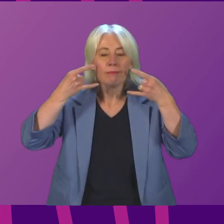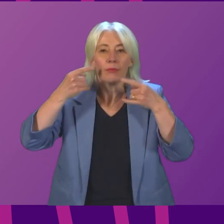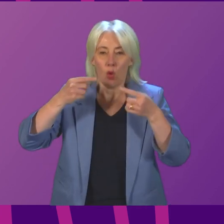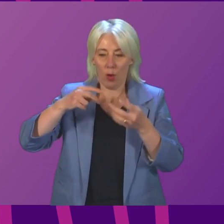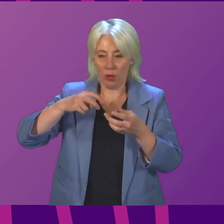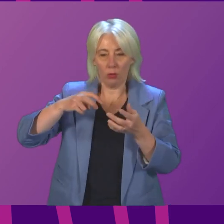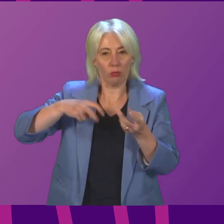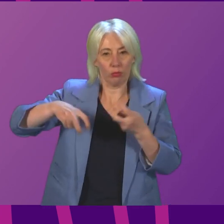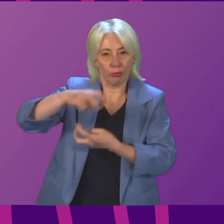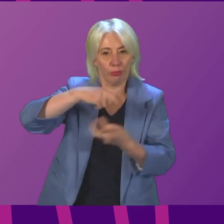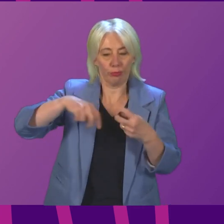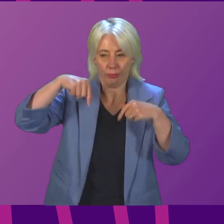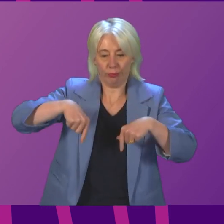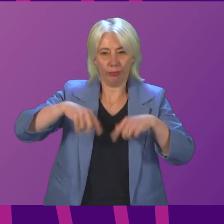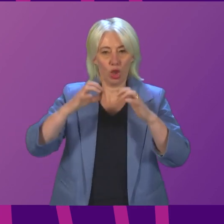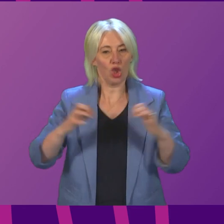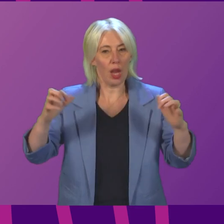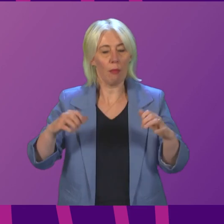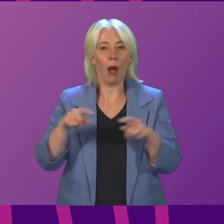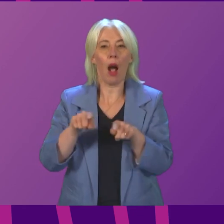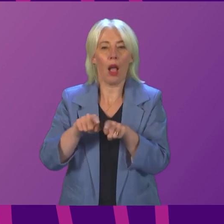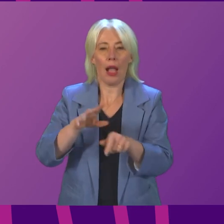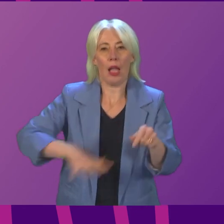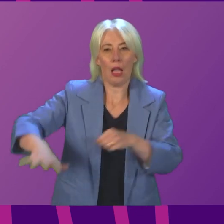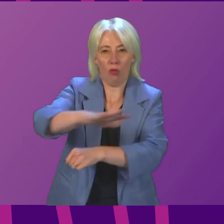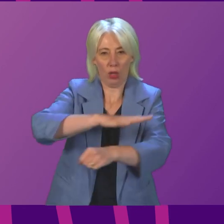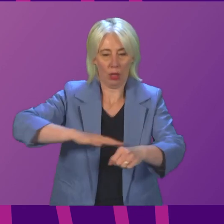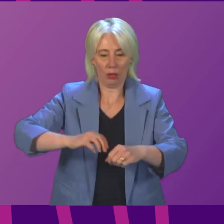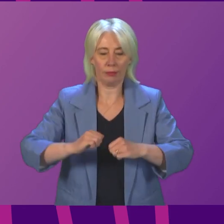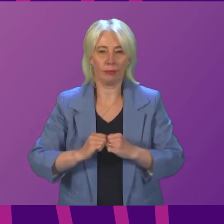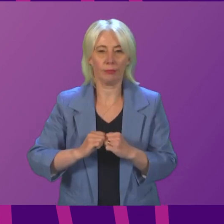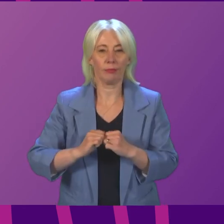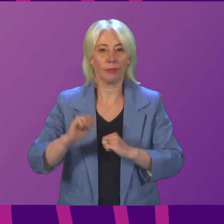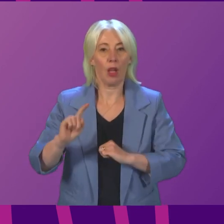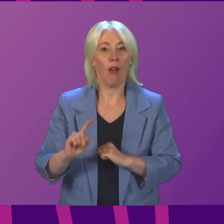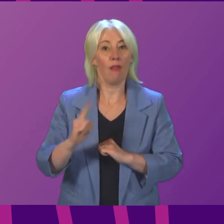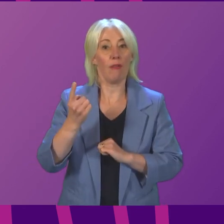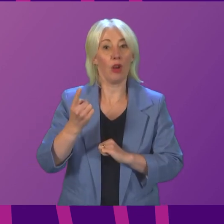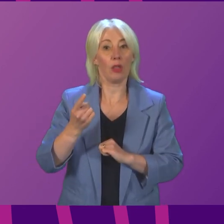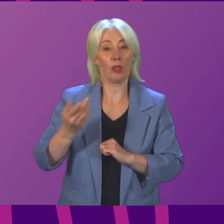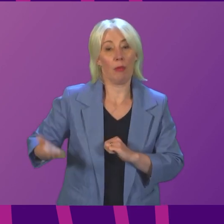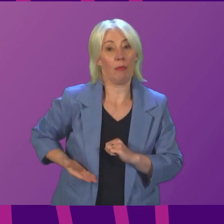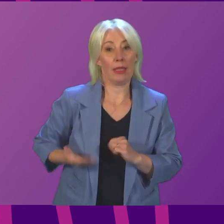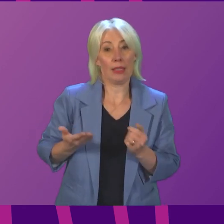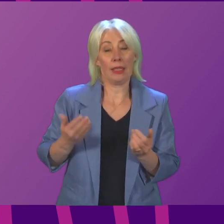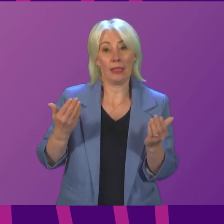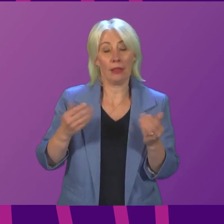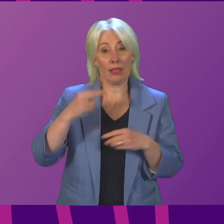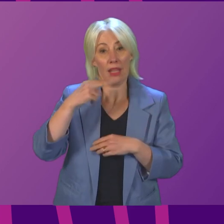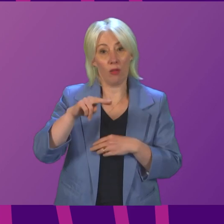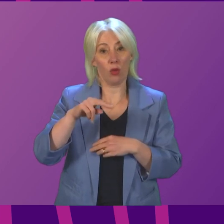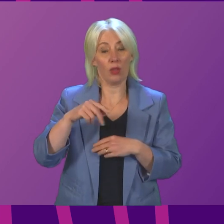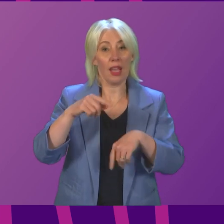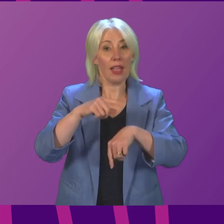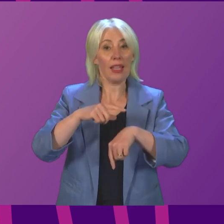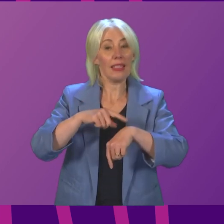the chamber and across the Holyrood campus. The first item of business this afternoon is time for reflection. Our time for reflection leader